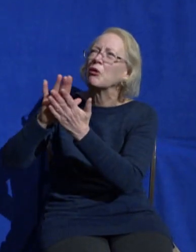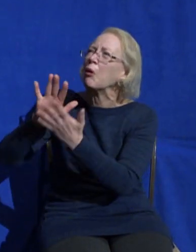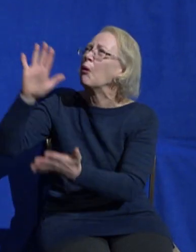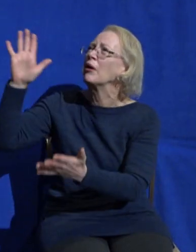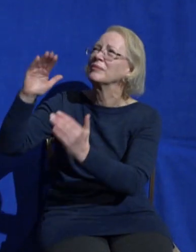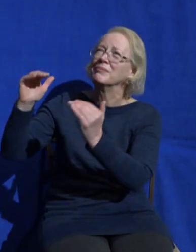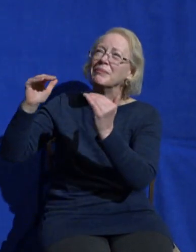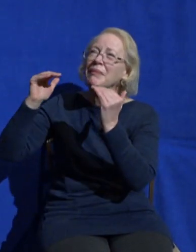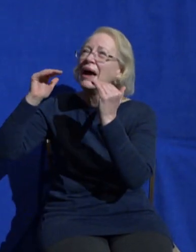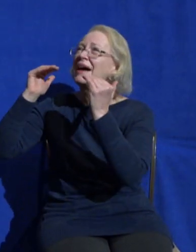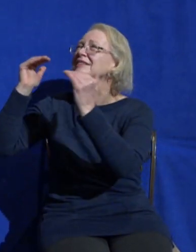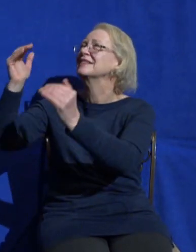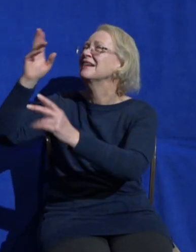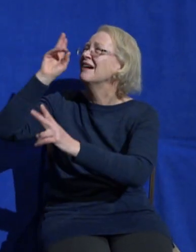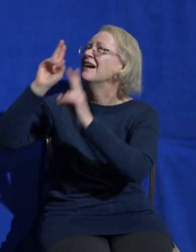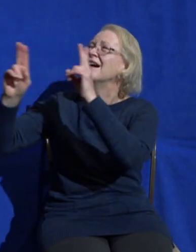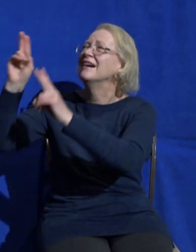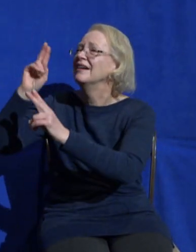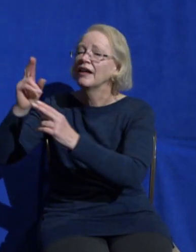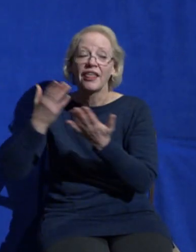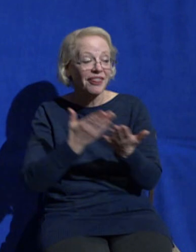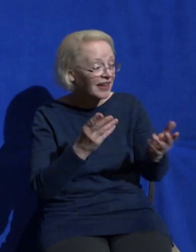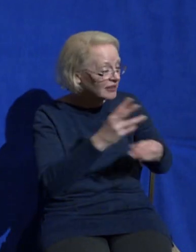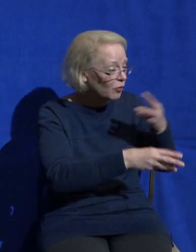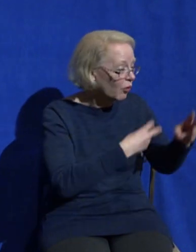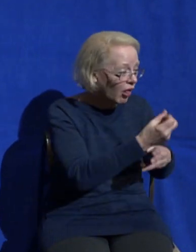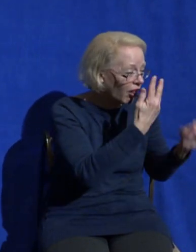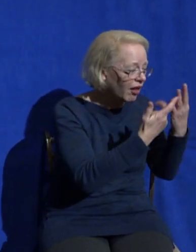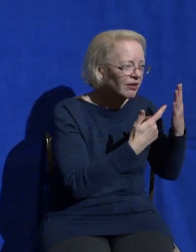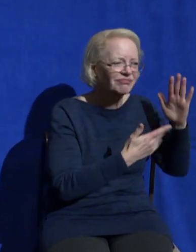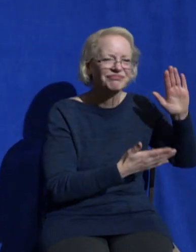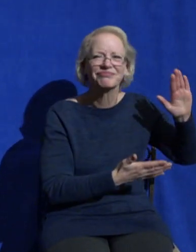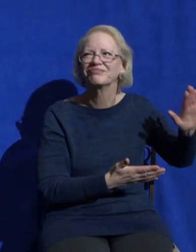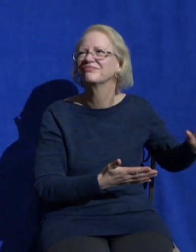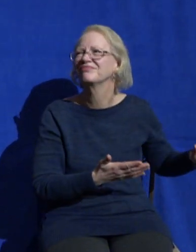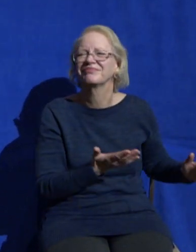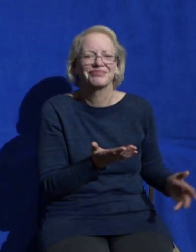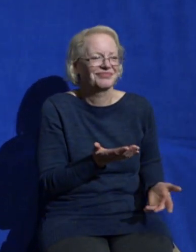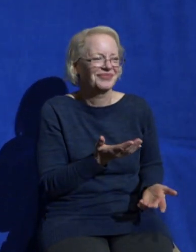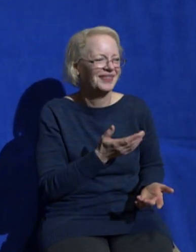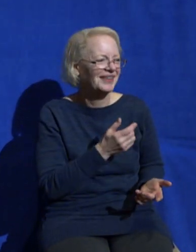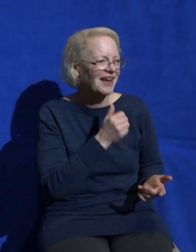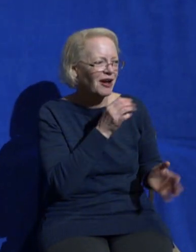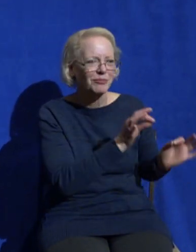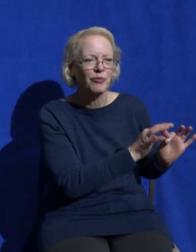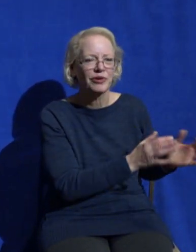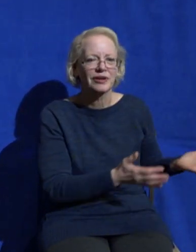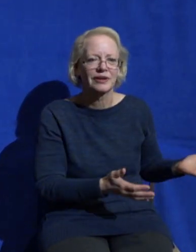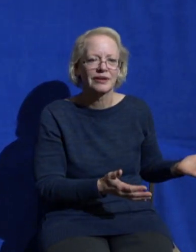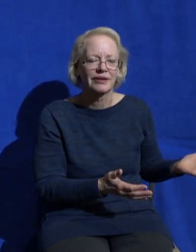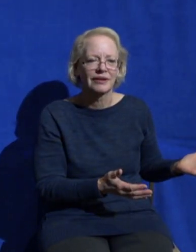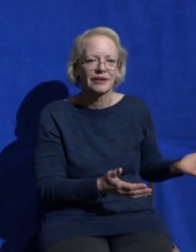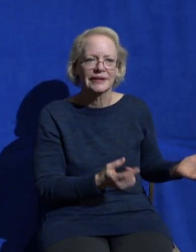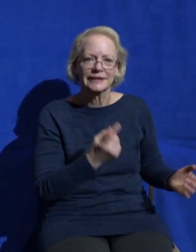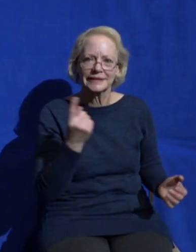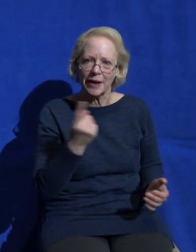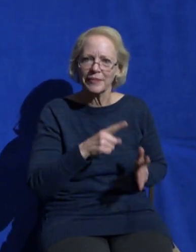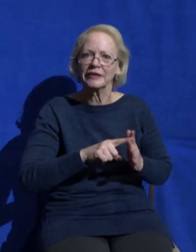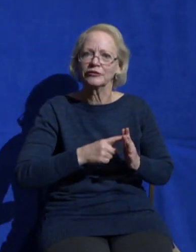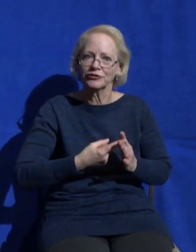become about the temporary things of this world and something mysterious and supernatural begins to happen the Holy Spirit begins to ease